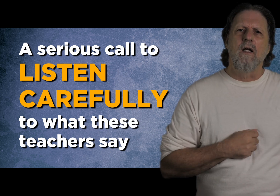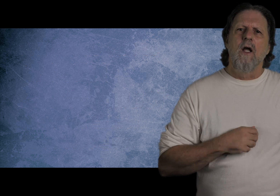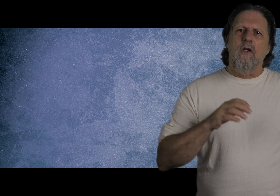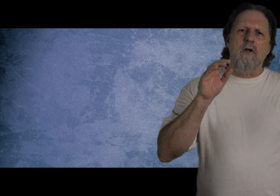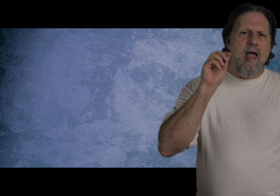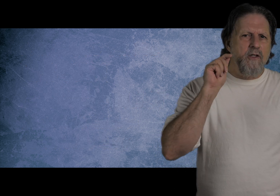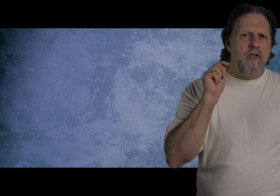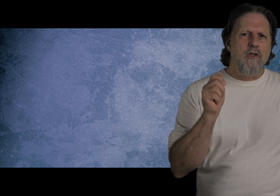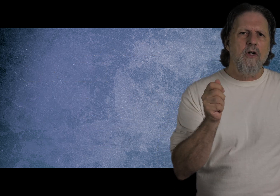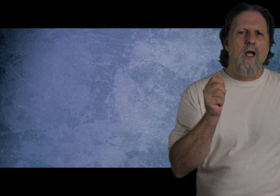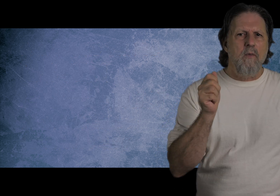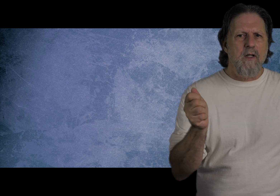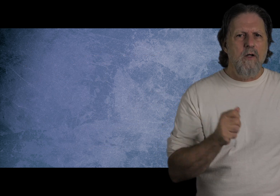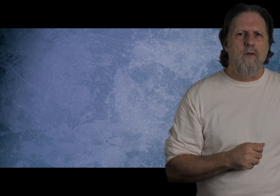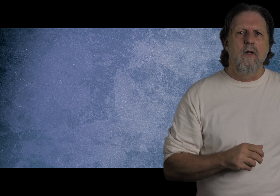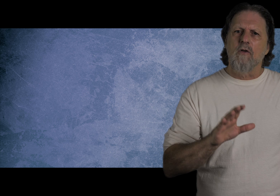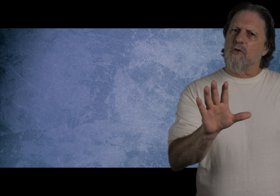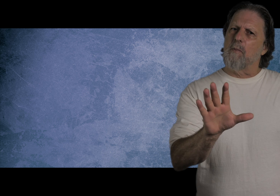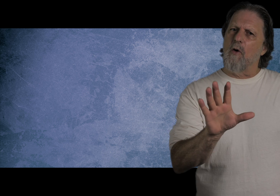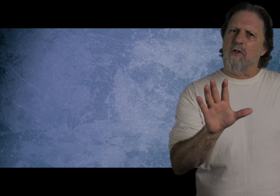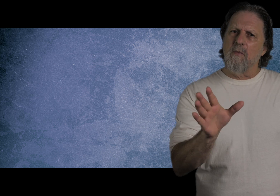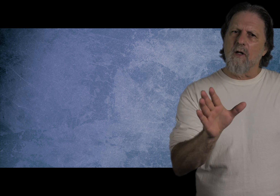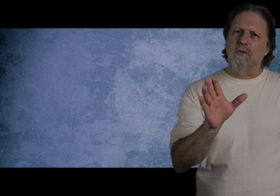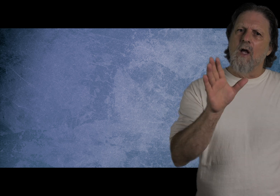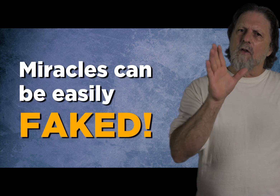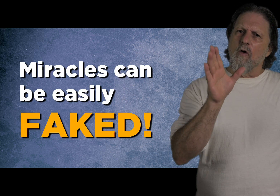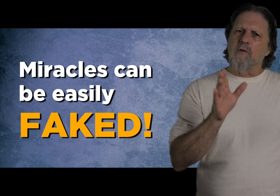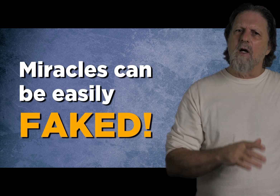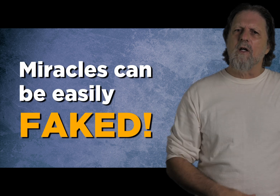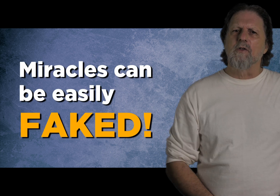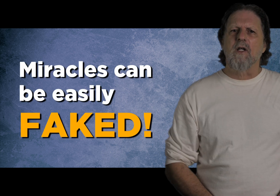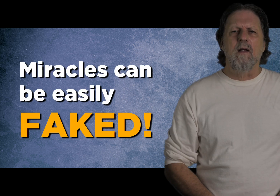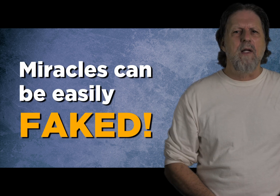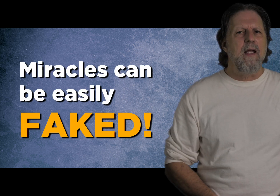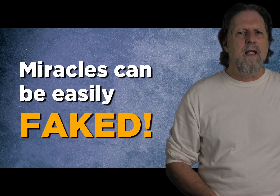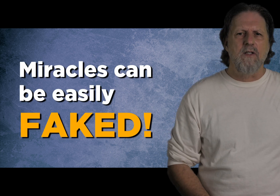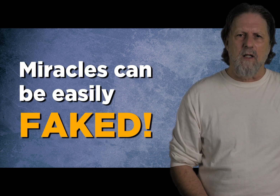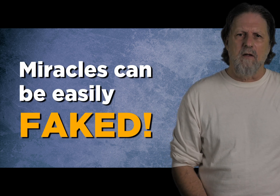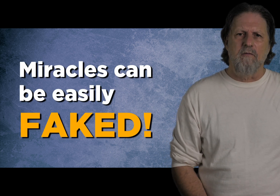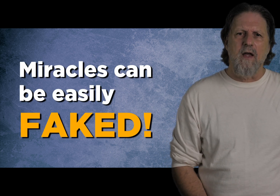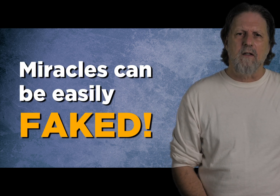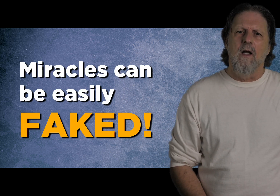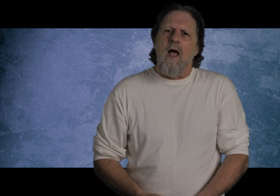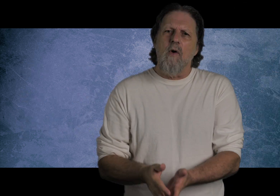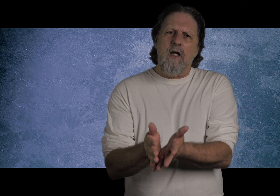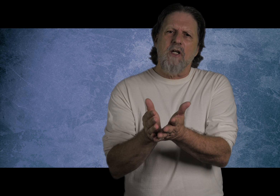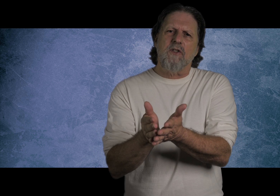You can't just look at what they do, those supposed miracles. Those miracles can be easily faked. And what did Jesus